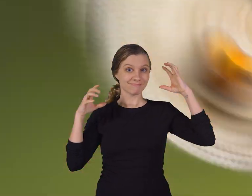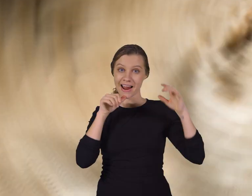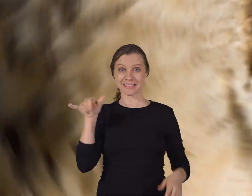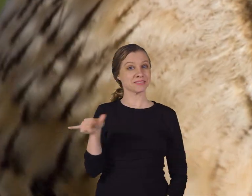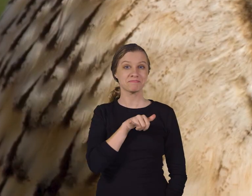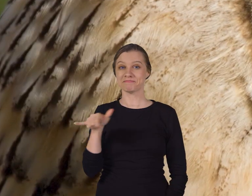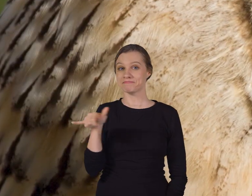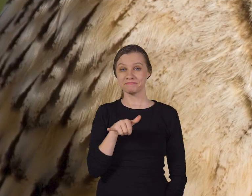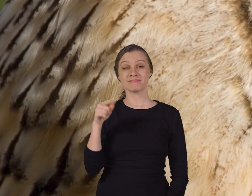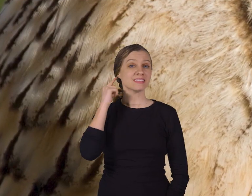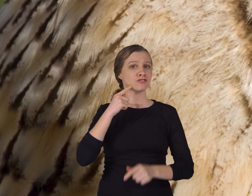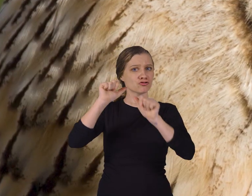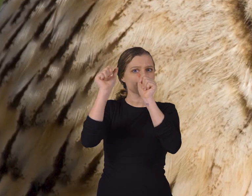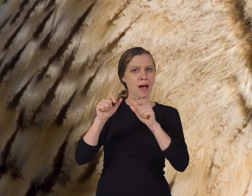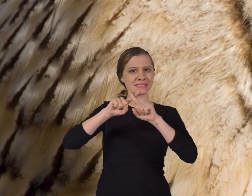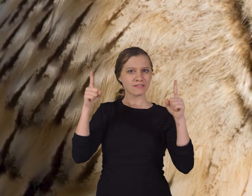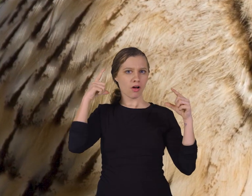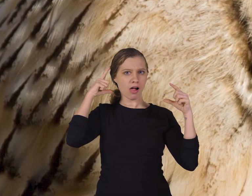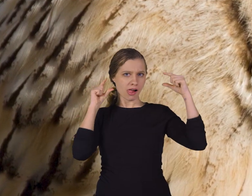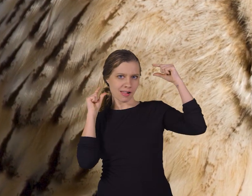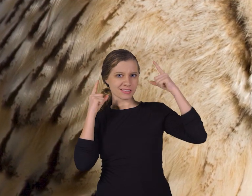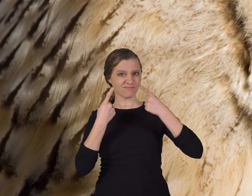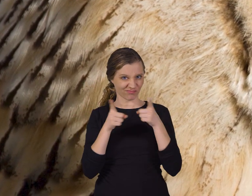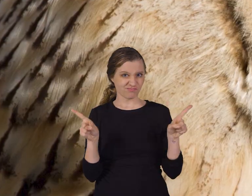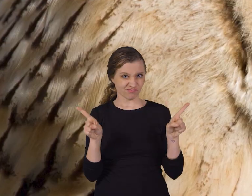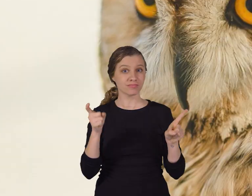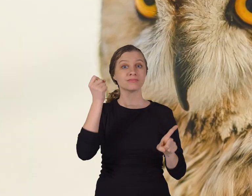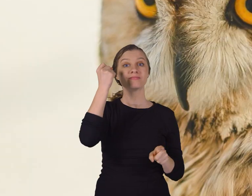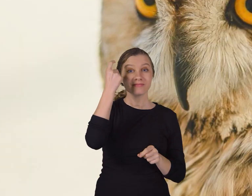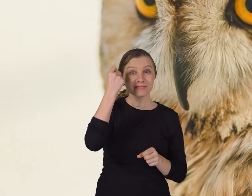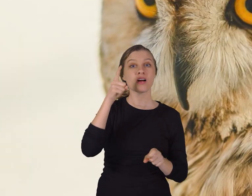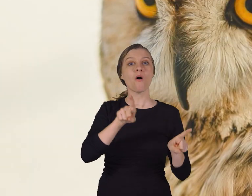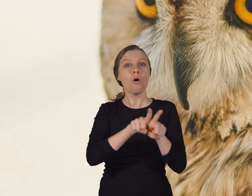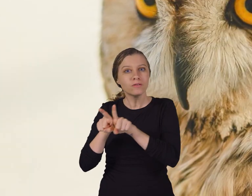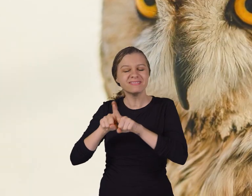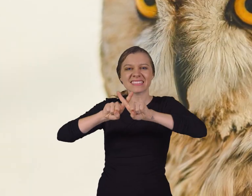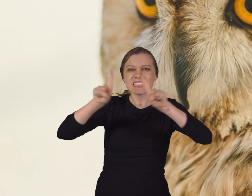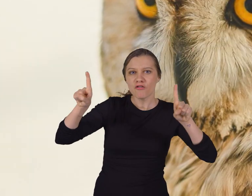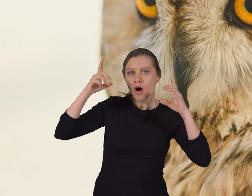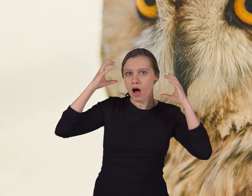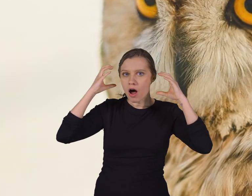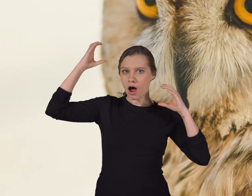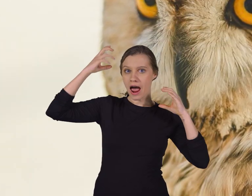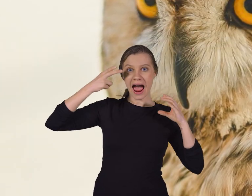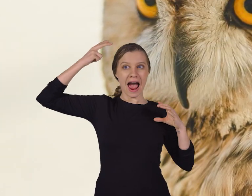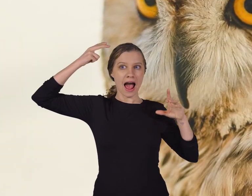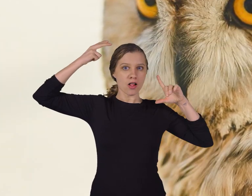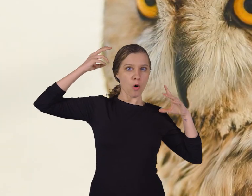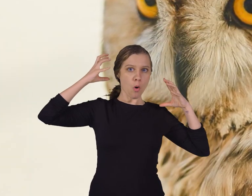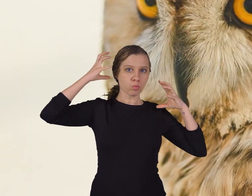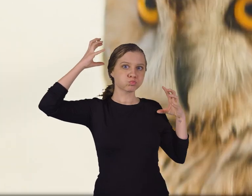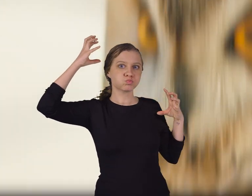Not only are their ears shaped differently, but they are also located at different heights on their head.